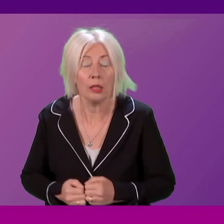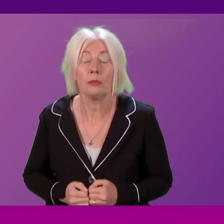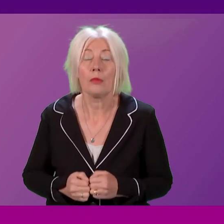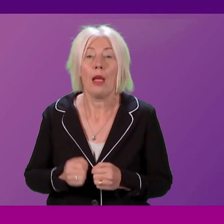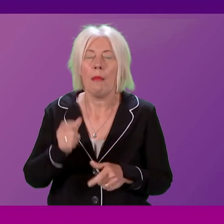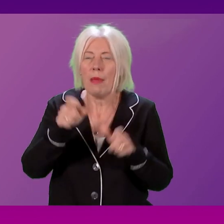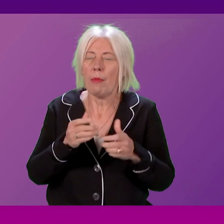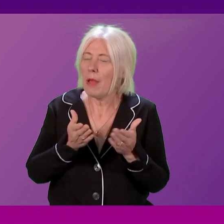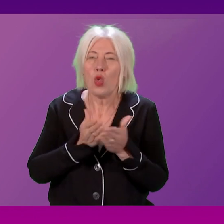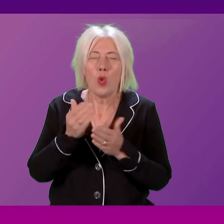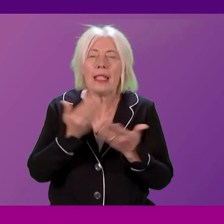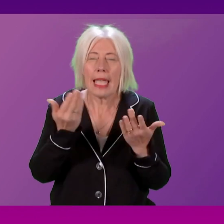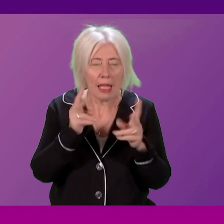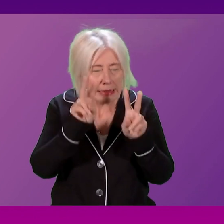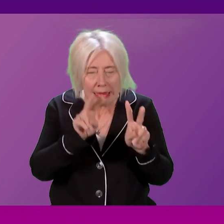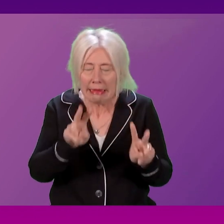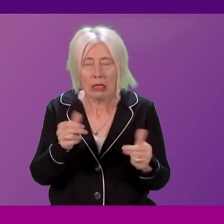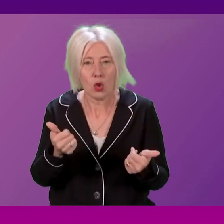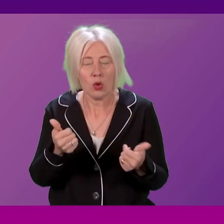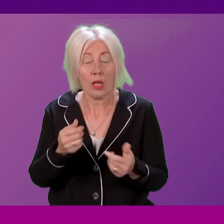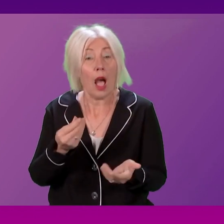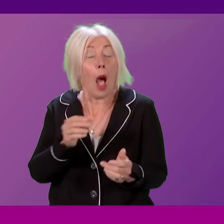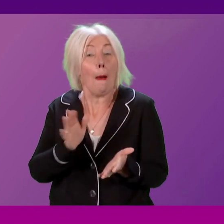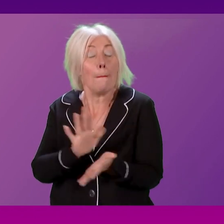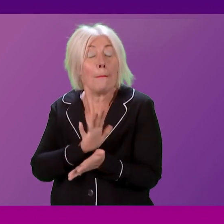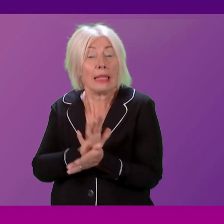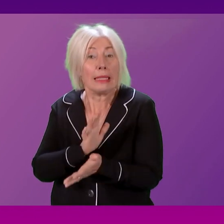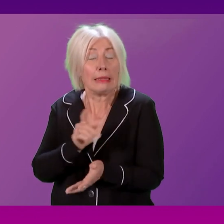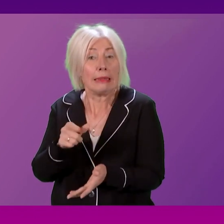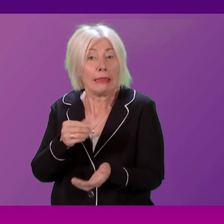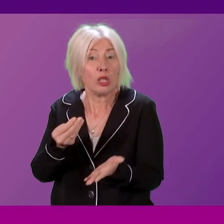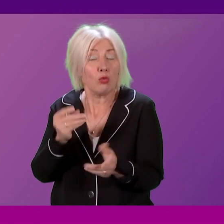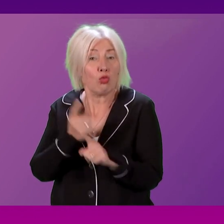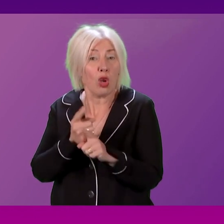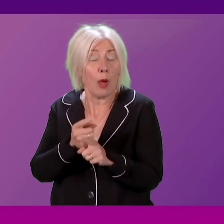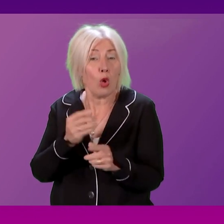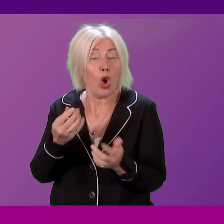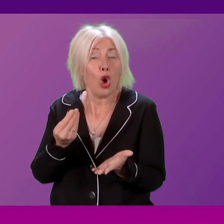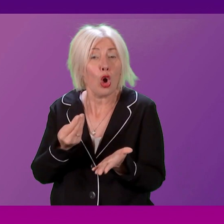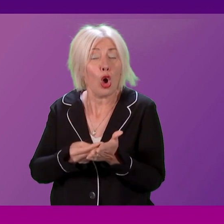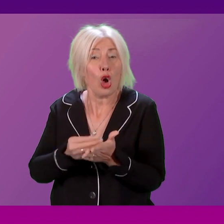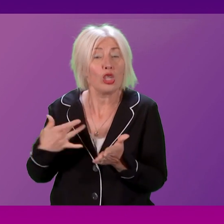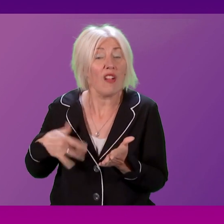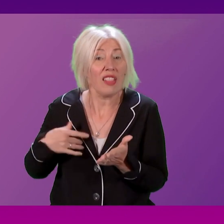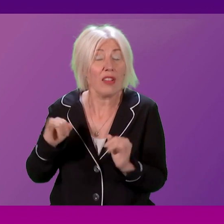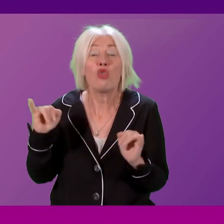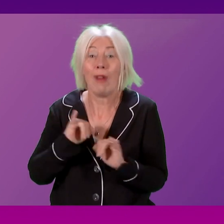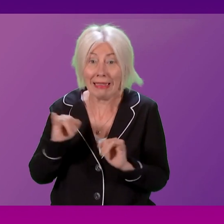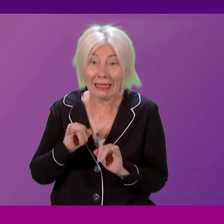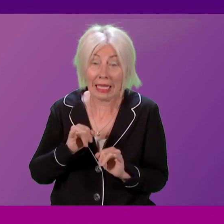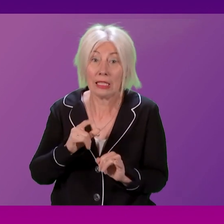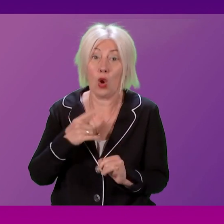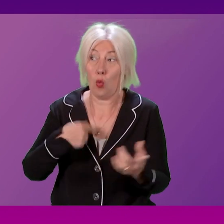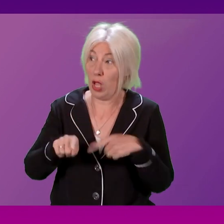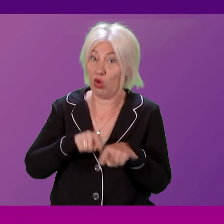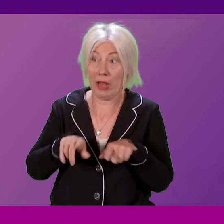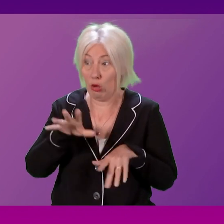patients being seen. And I'm pleased that Anna Sarwar mentioned the cost of living crisis, because we are taking action to tackle that cost of living crisis. Because